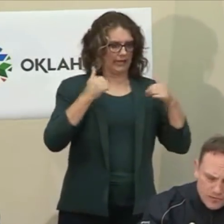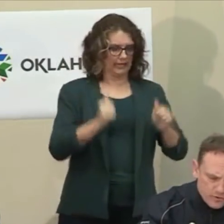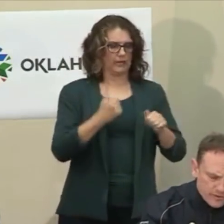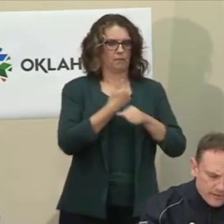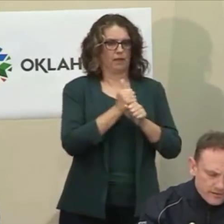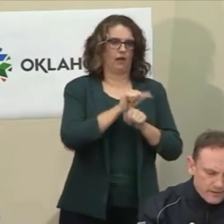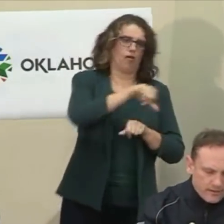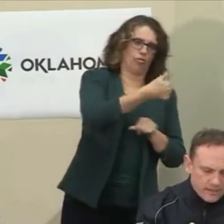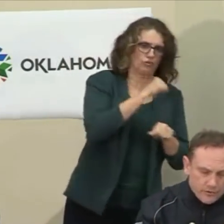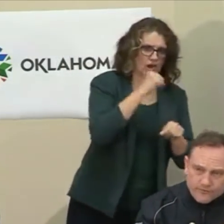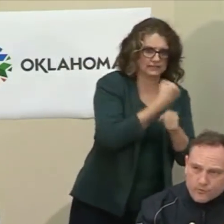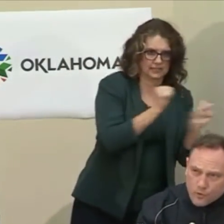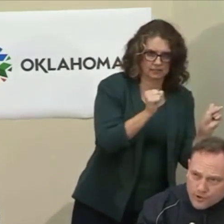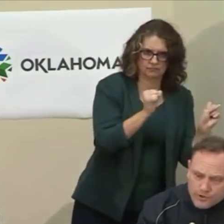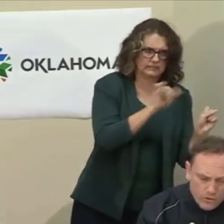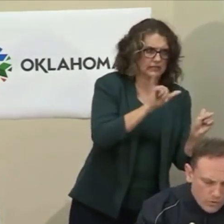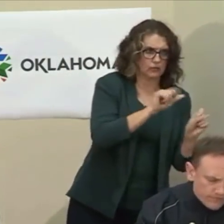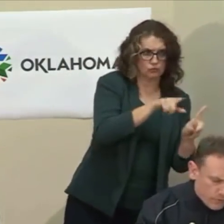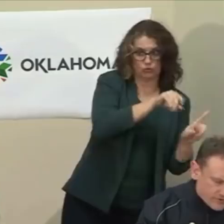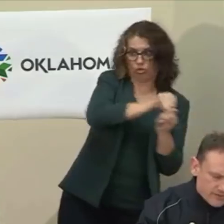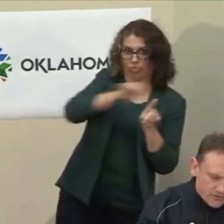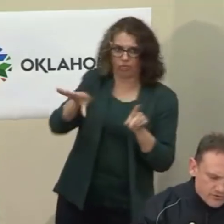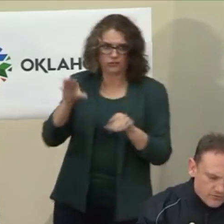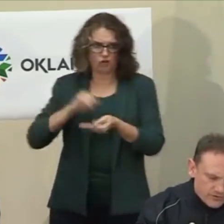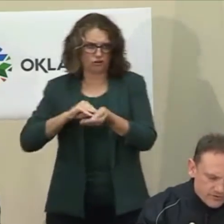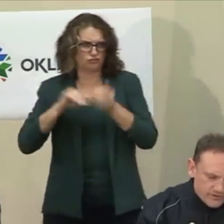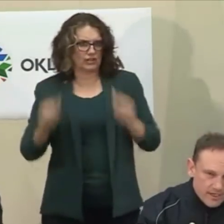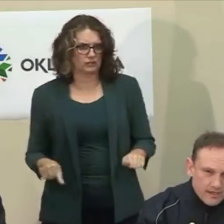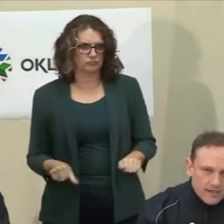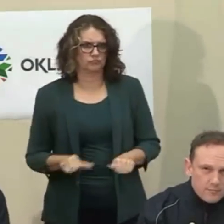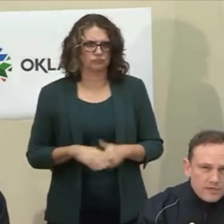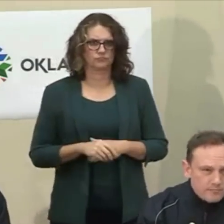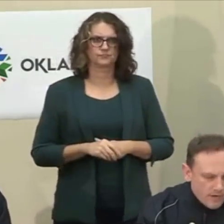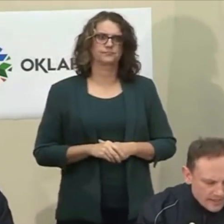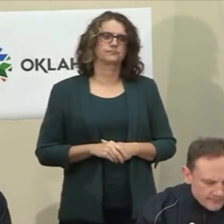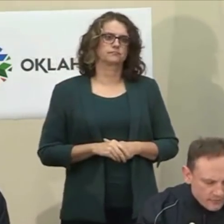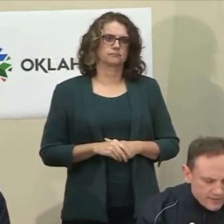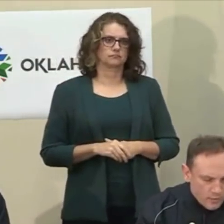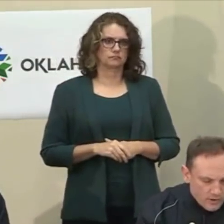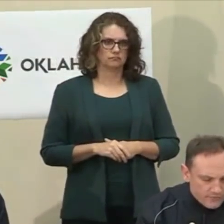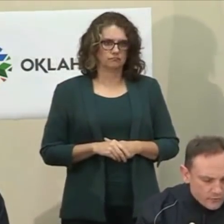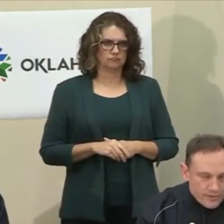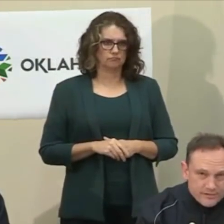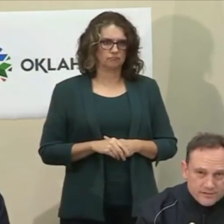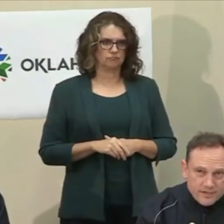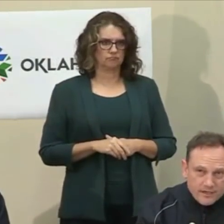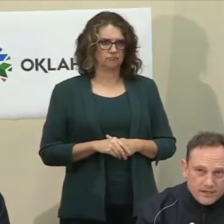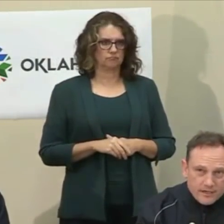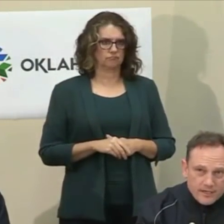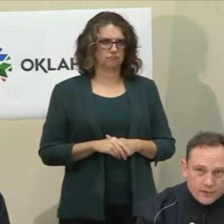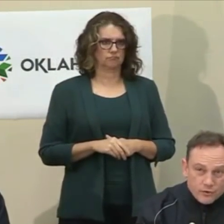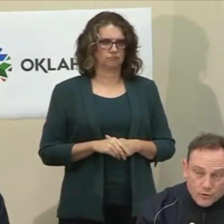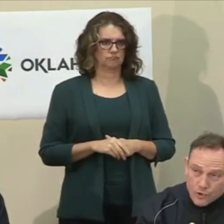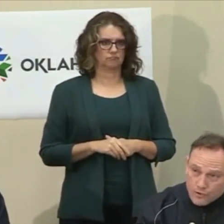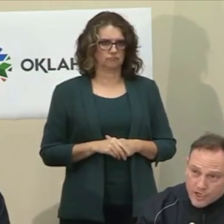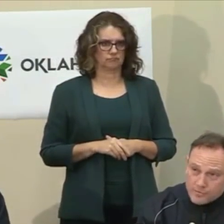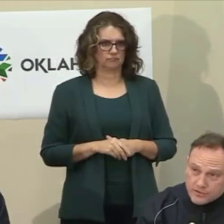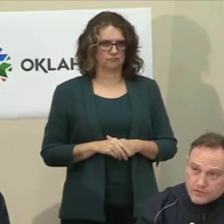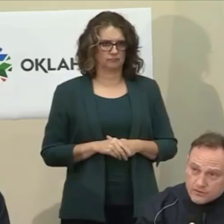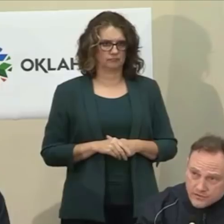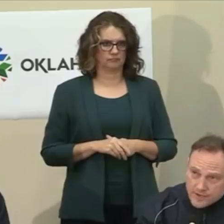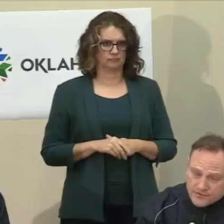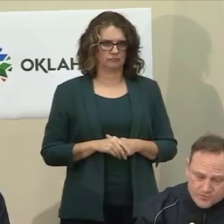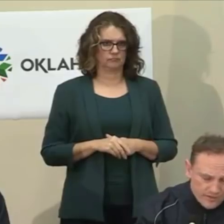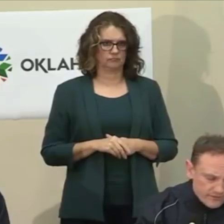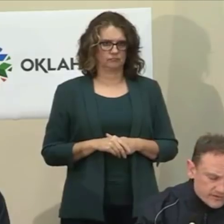out in the community, either for work or for essential services, be mindful and aware of your risk and your role in